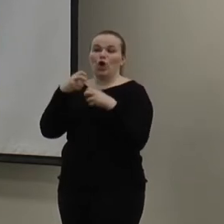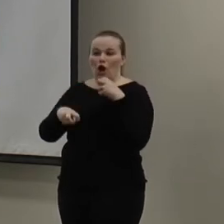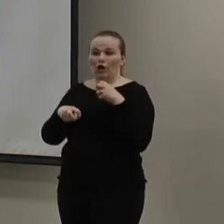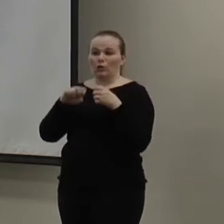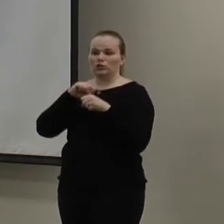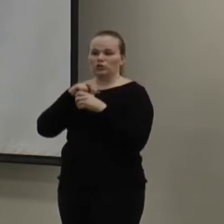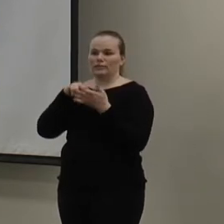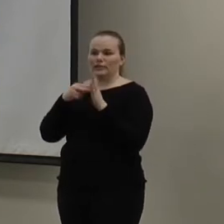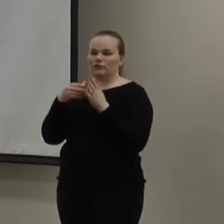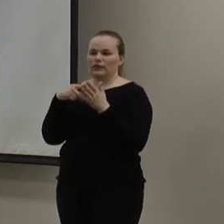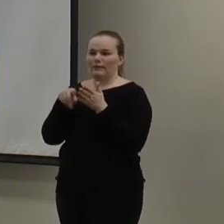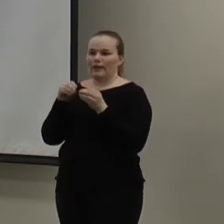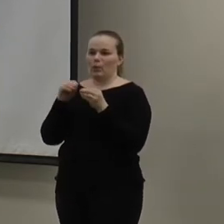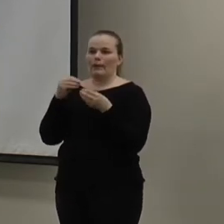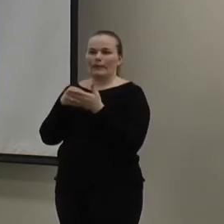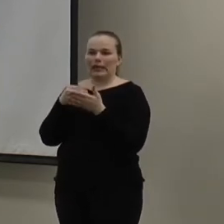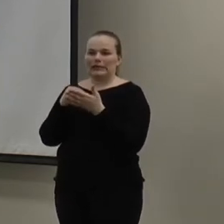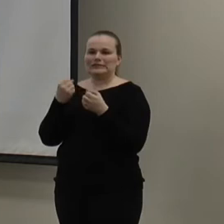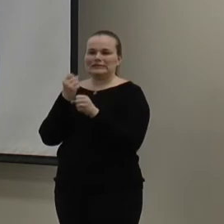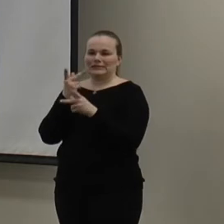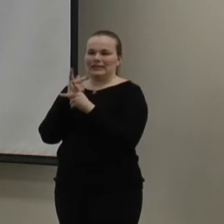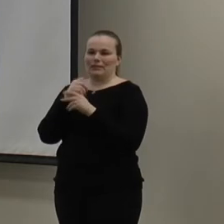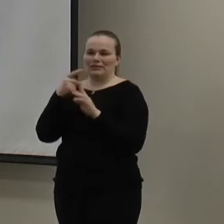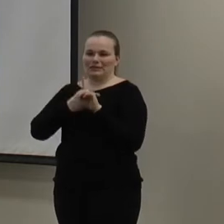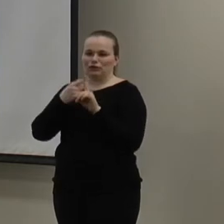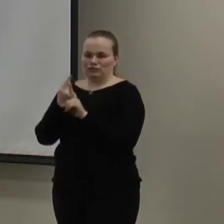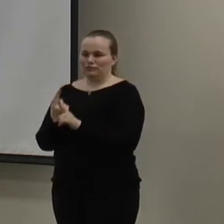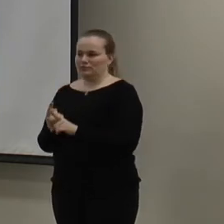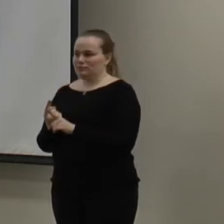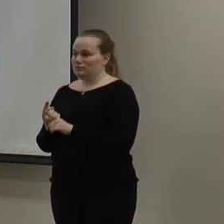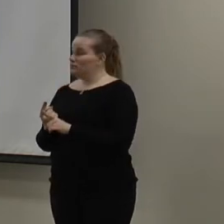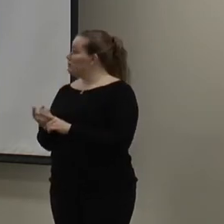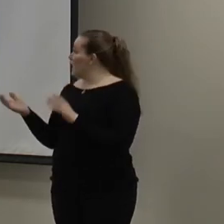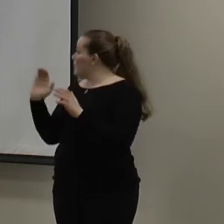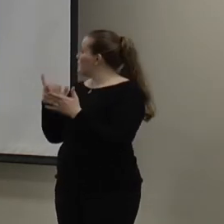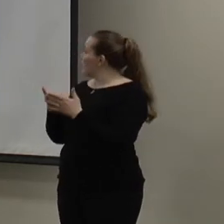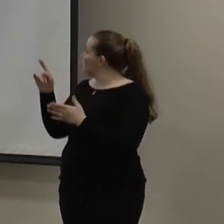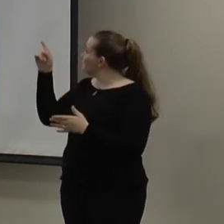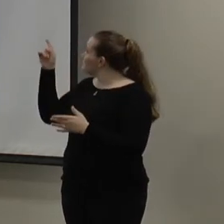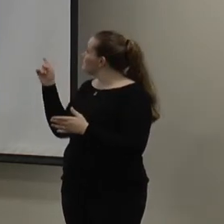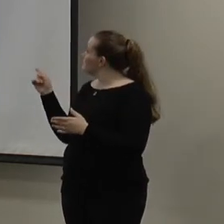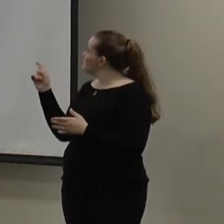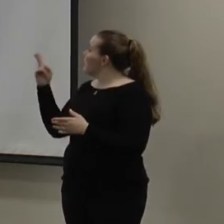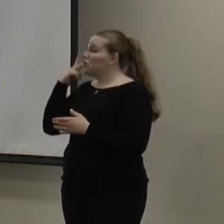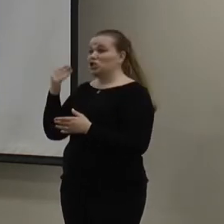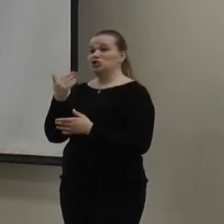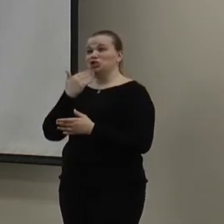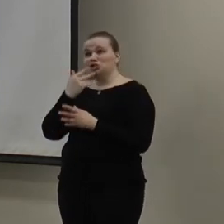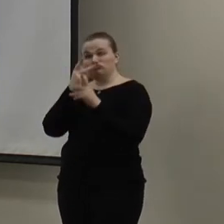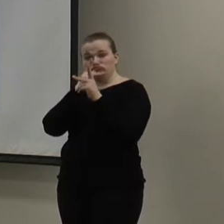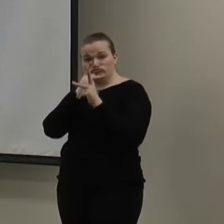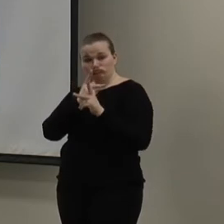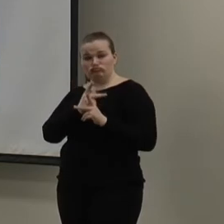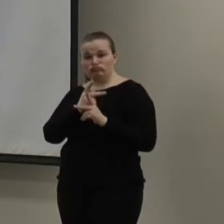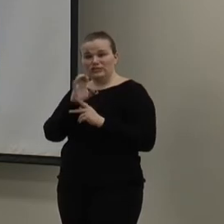more money to keep your room comfortable. Whereas, over here, you can see that, okay, that looks like well-maintained duct